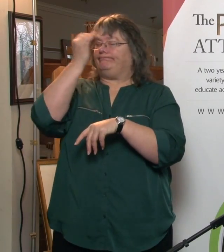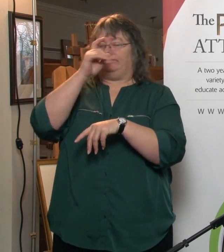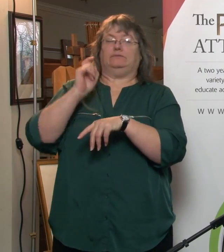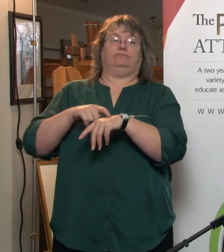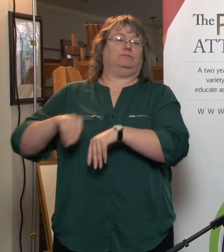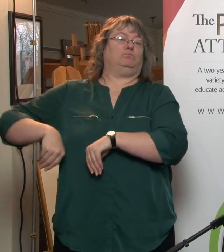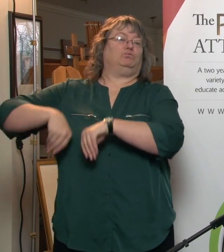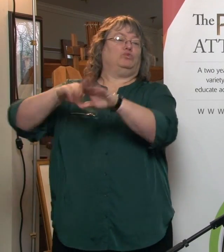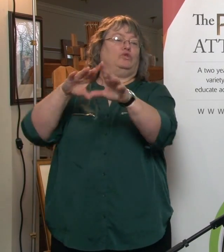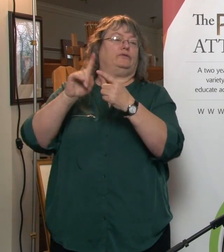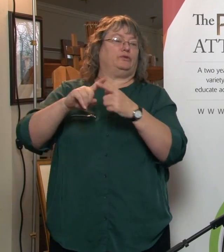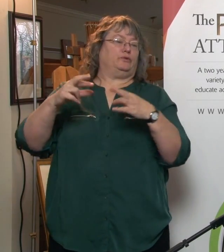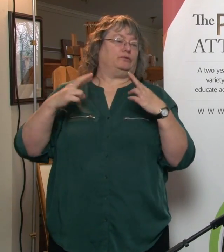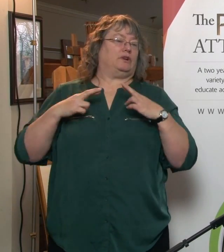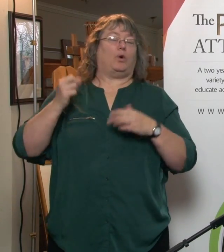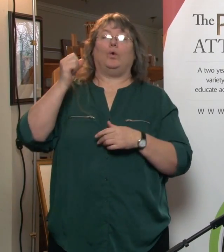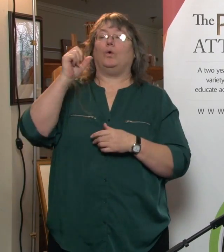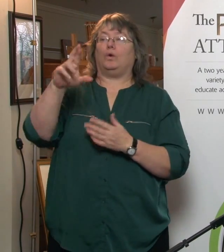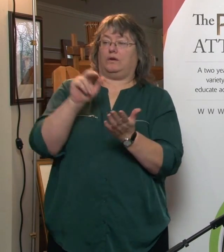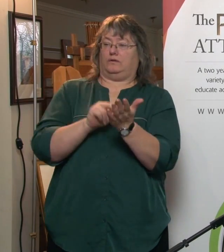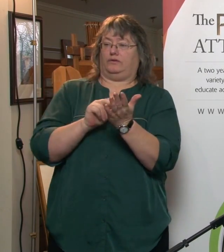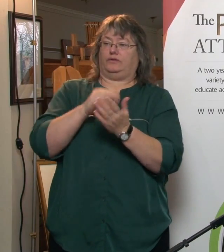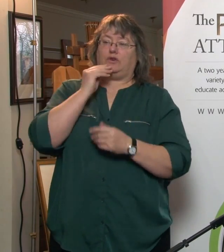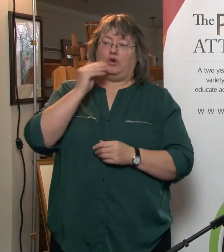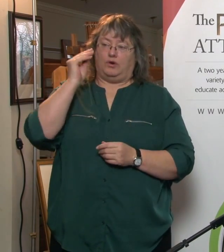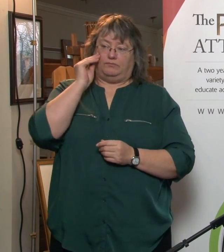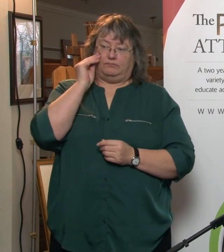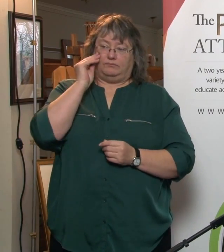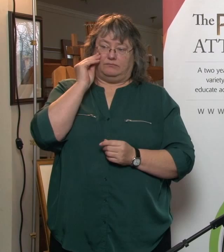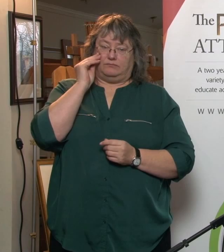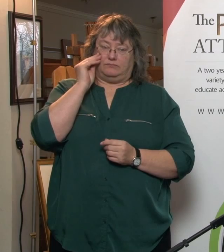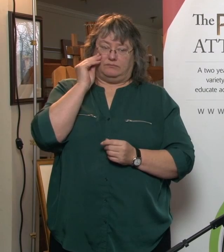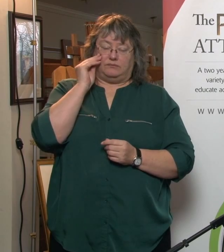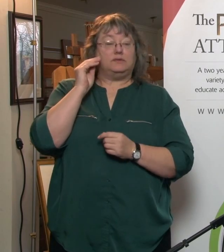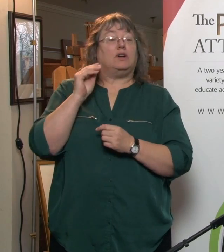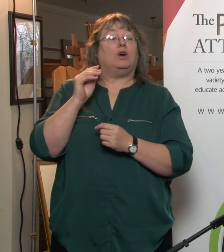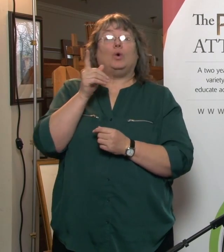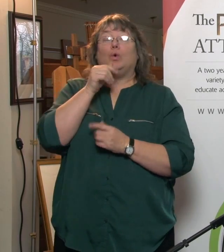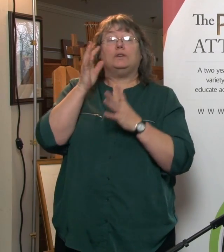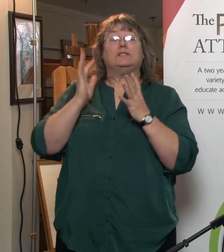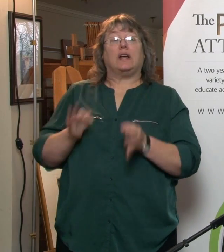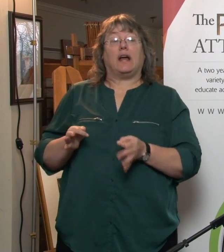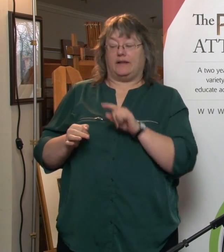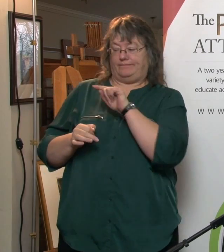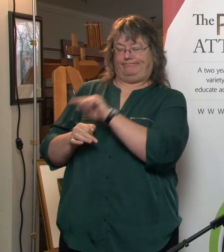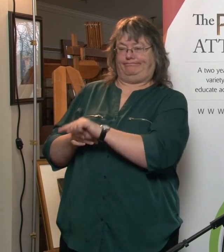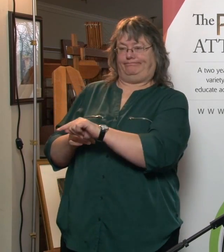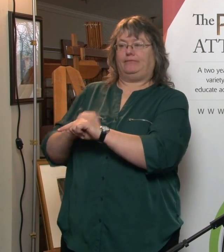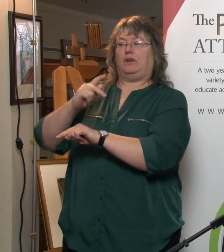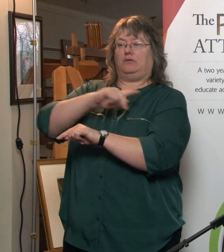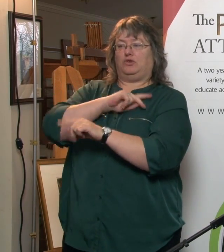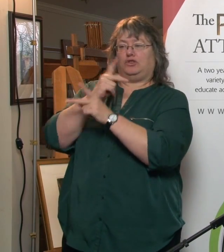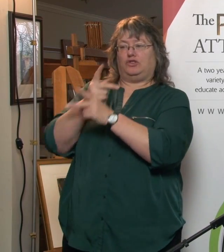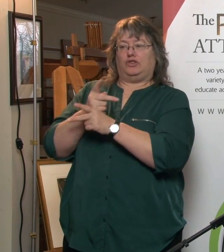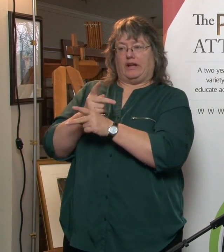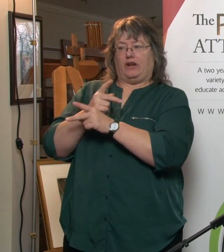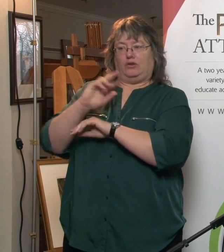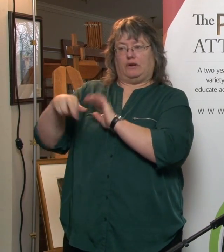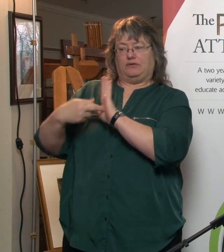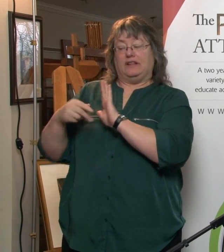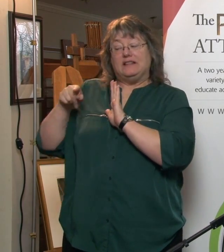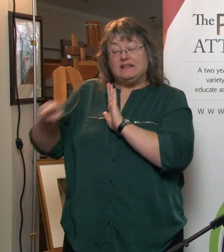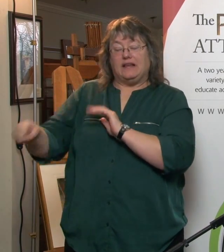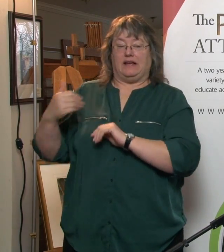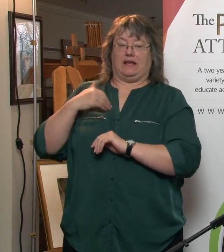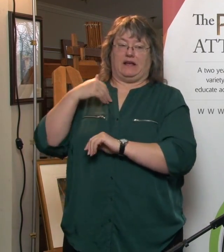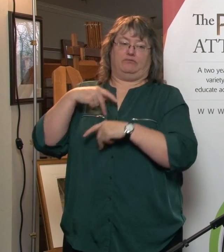into a retirement or nursing home, the actual call would have to be made by your personal care power of attorney. They have the